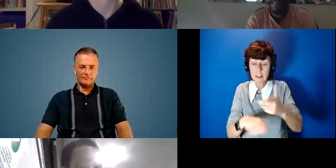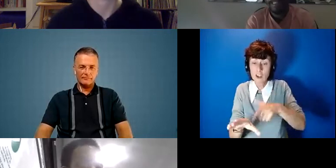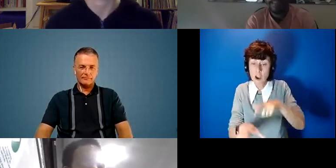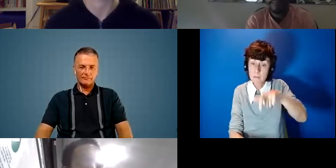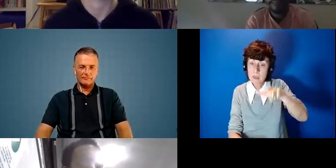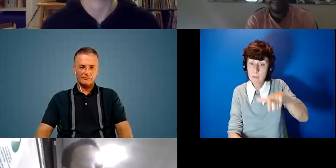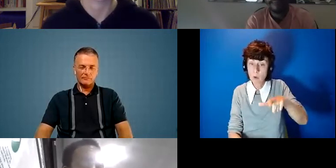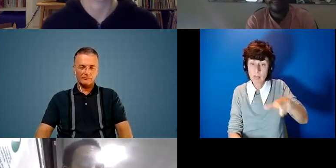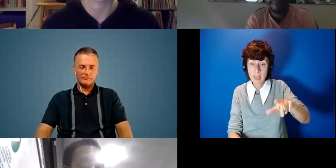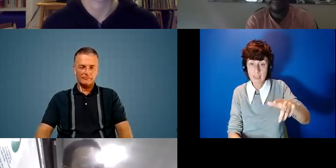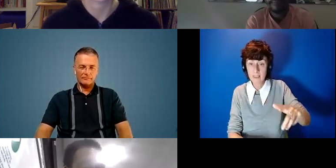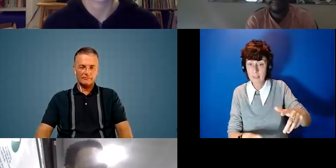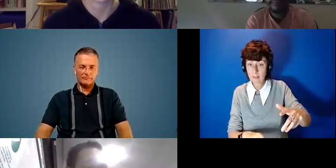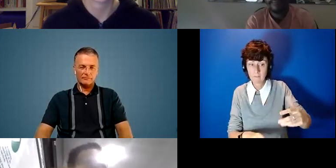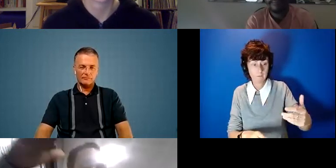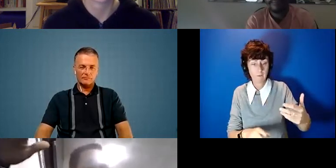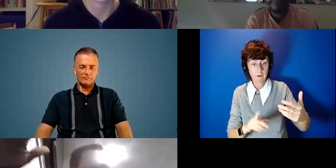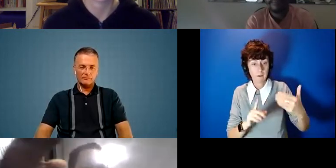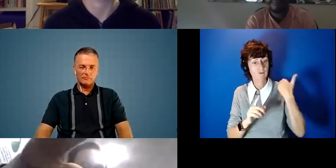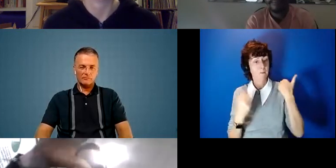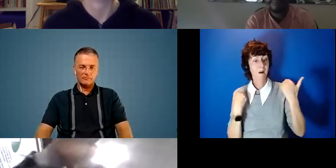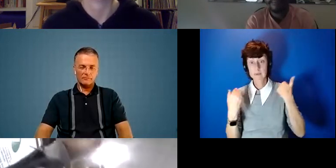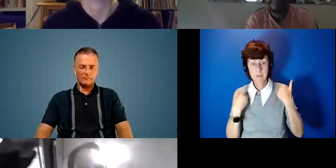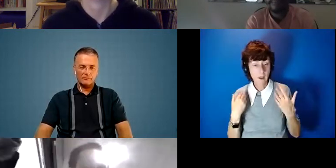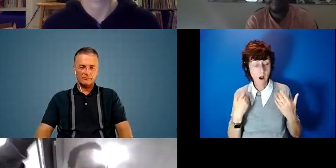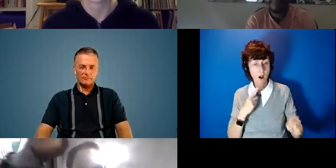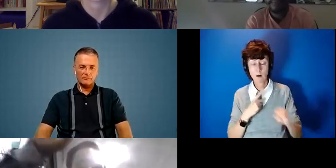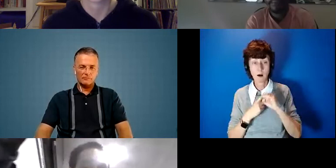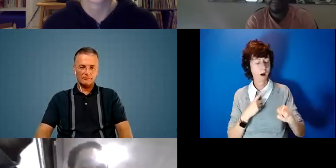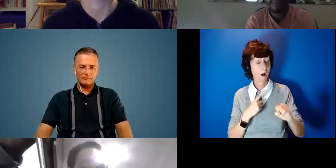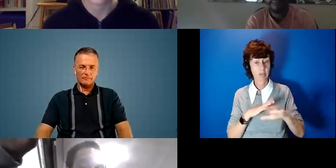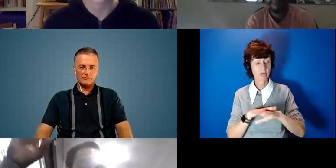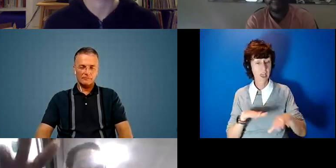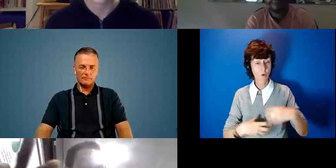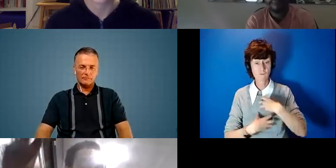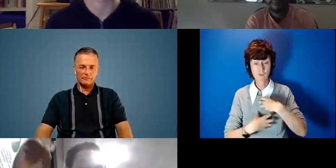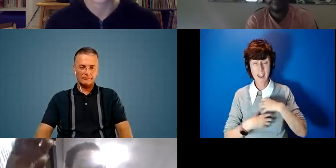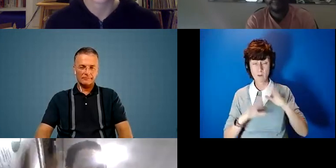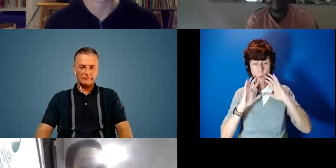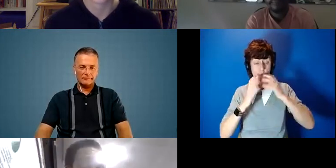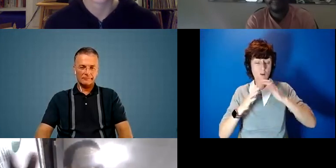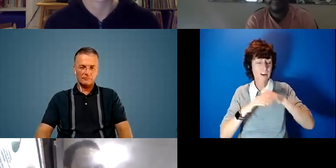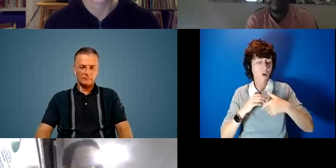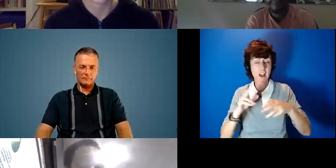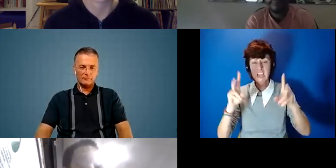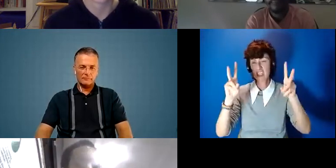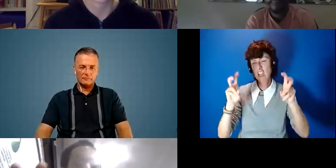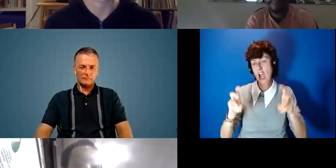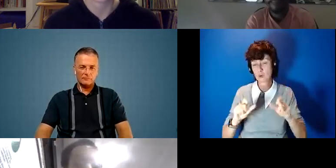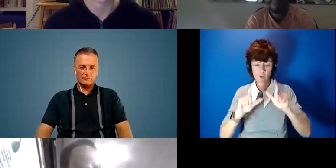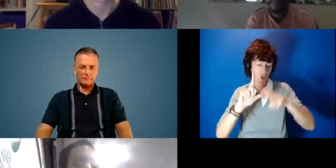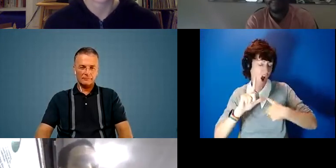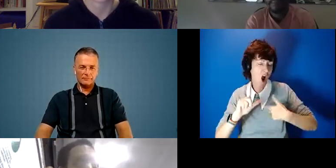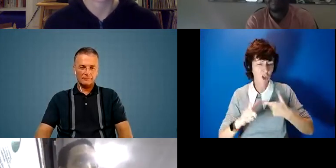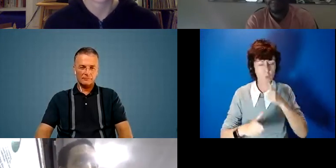the fearlessness of of that thing they're not concerned about all these big concepts and titles actually they just want to play and actually play is a